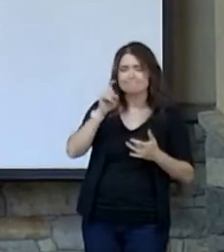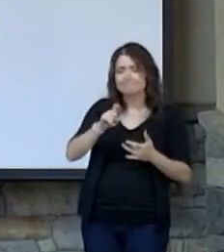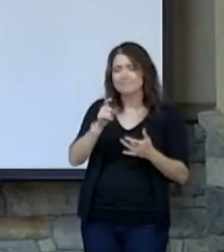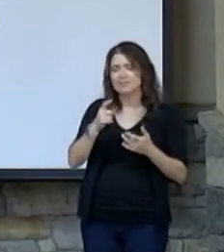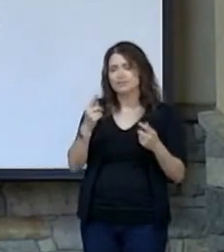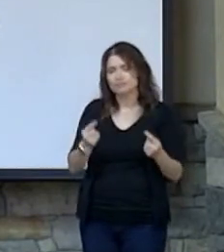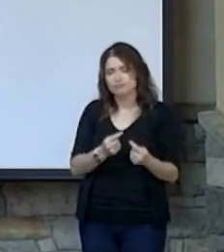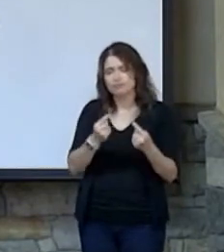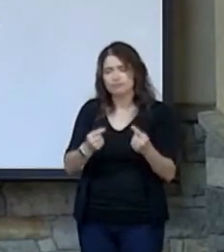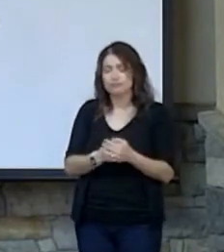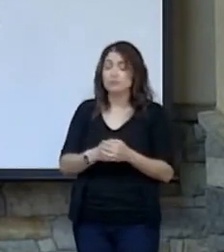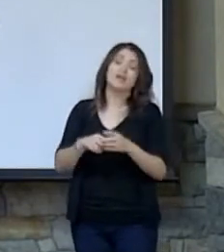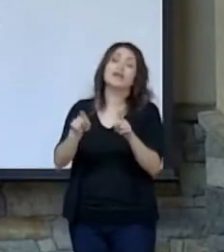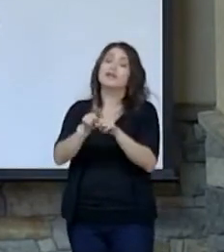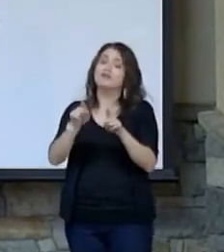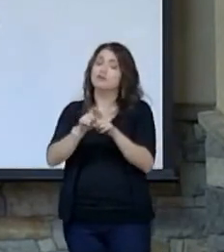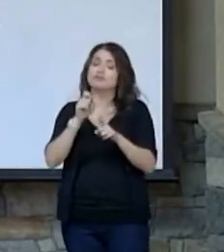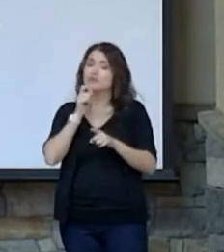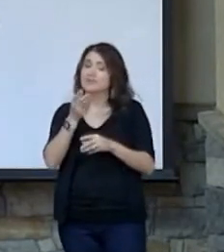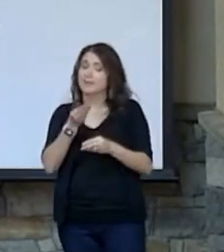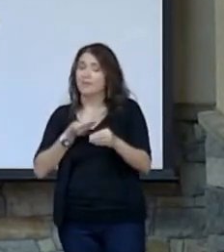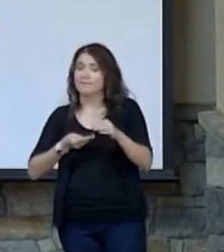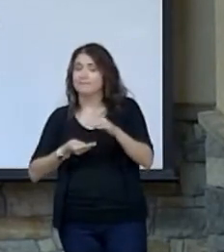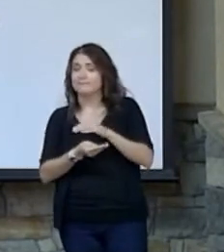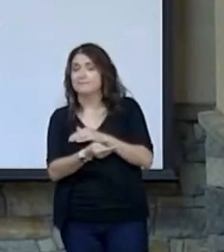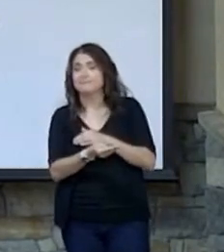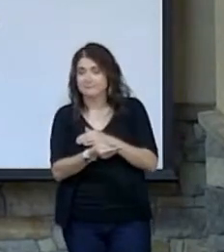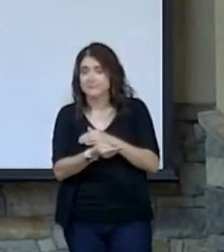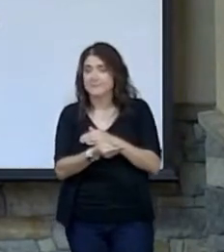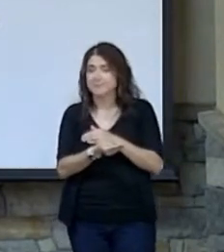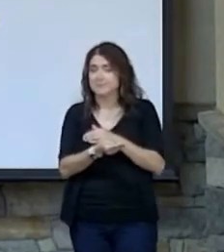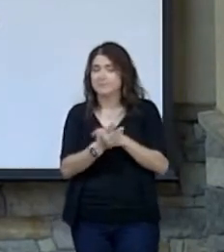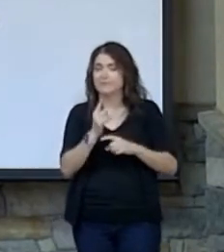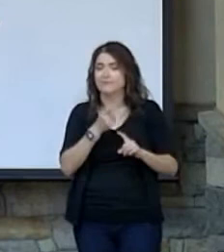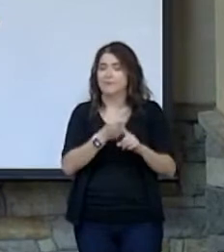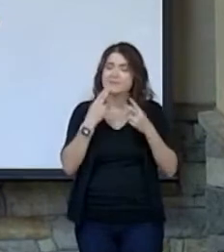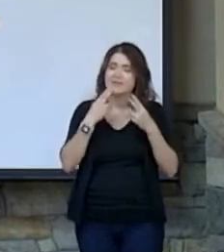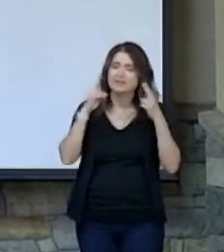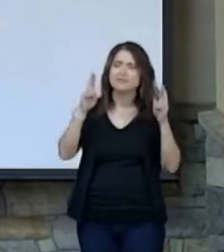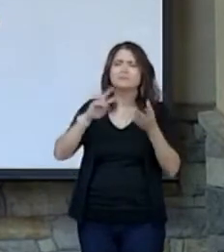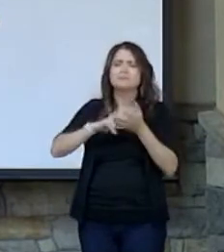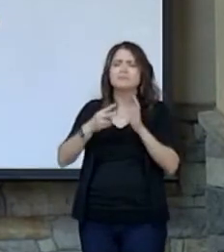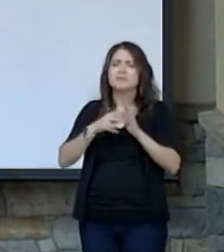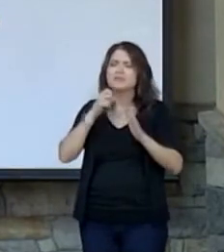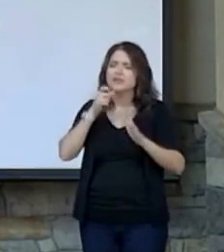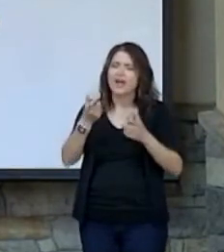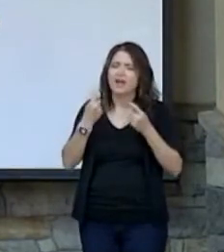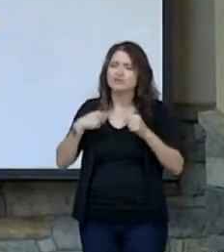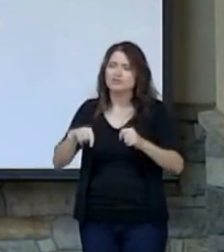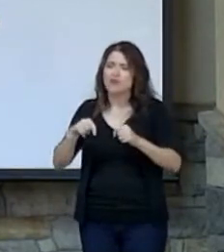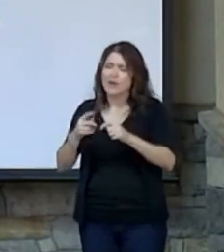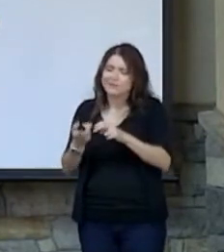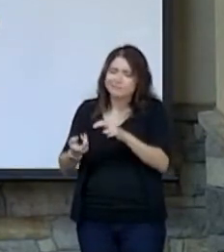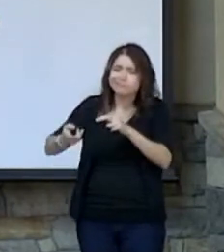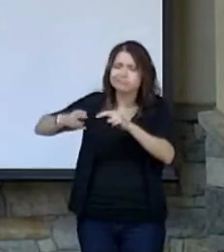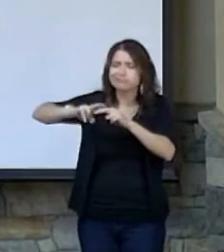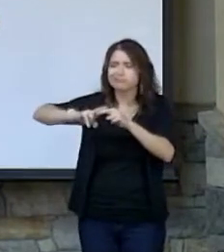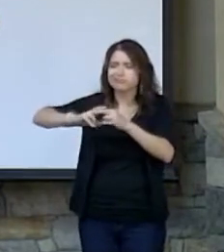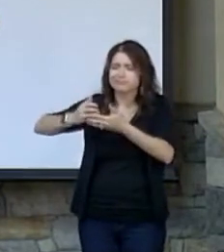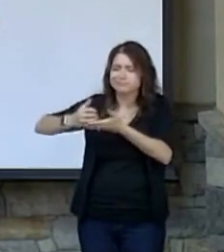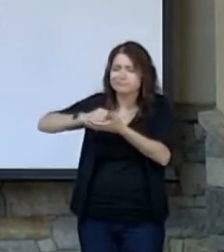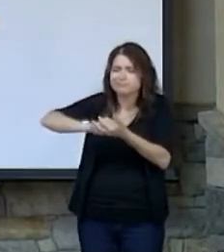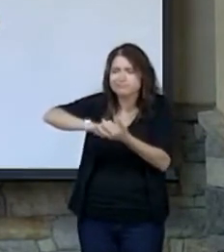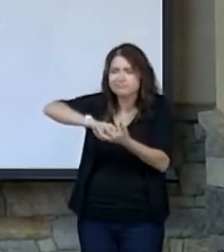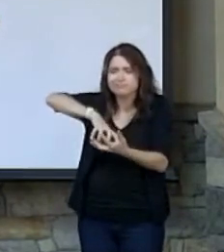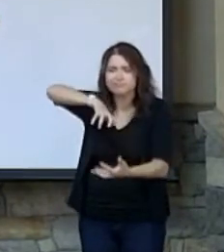In addition, they don't take a bribe against the innocent. They're not looking to get wealthy off of other people. They won't hurt